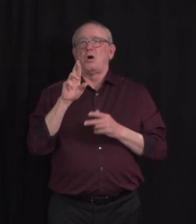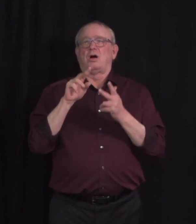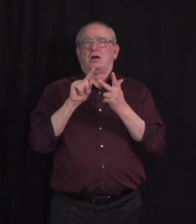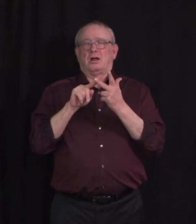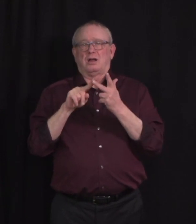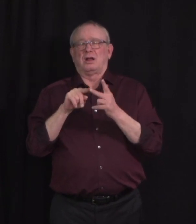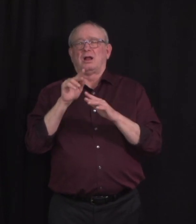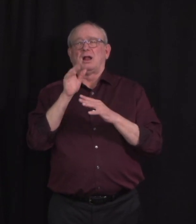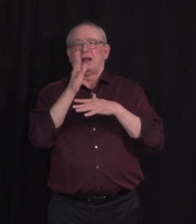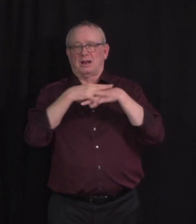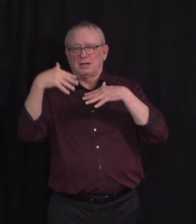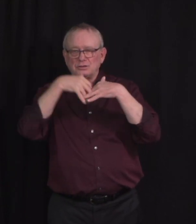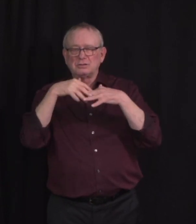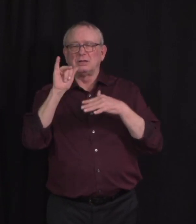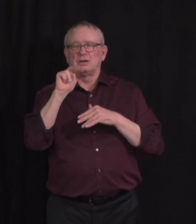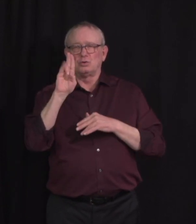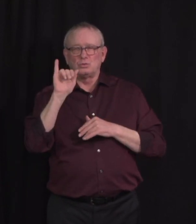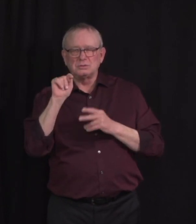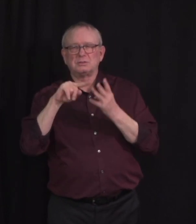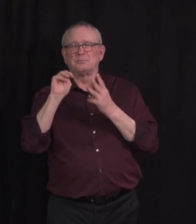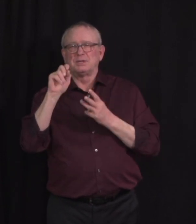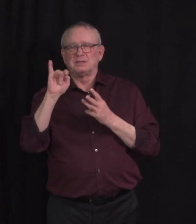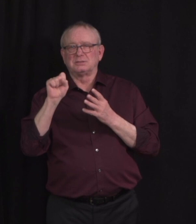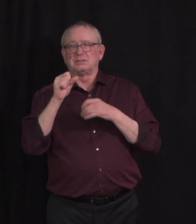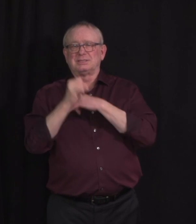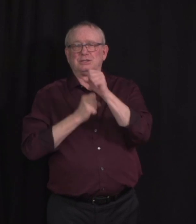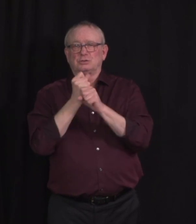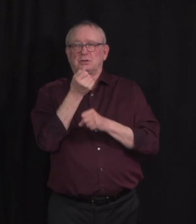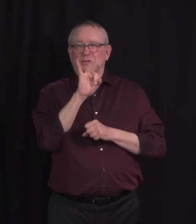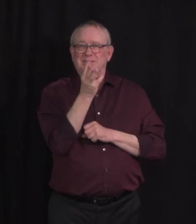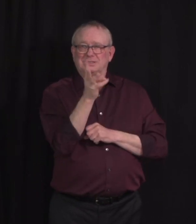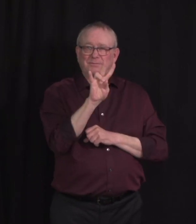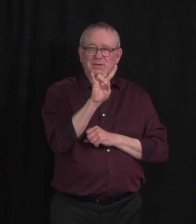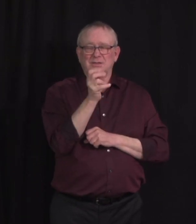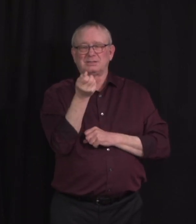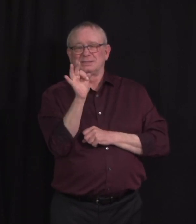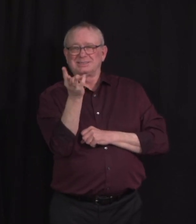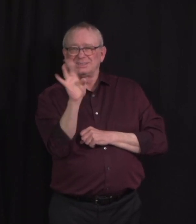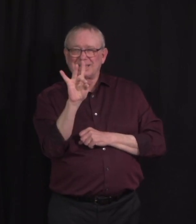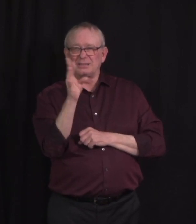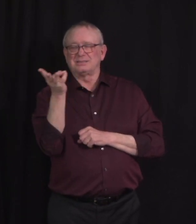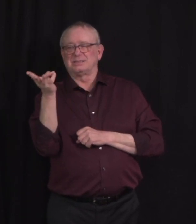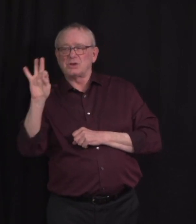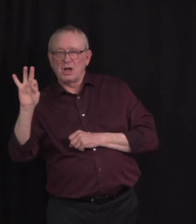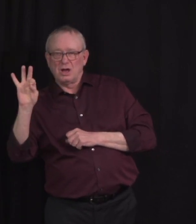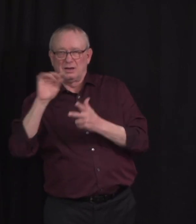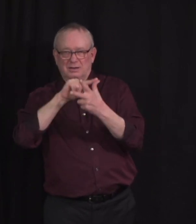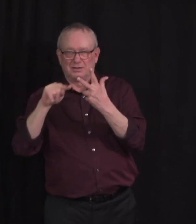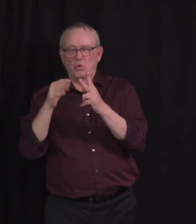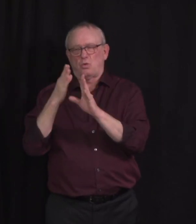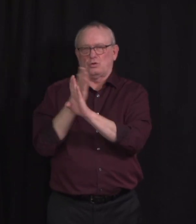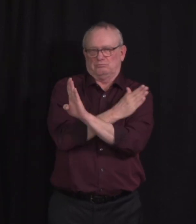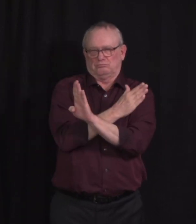born in 1967, 1968, 1969 or earlier will be able to book online or through